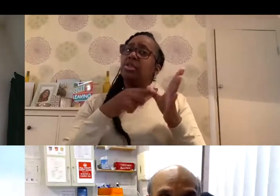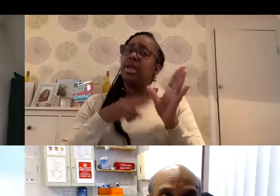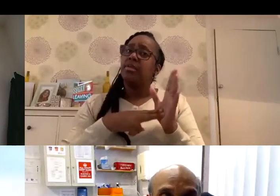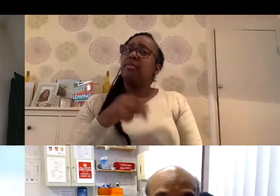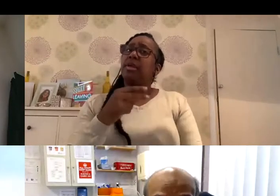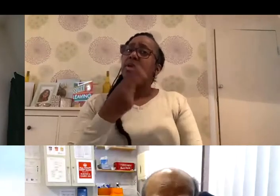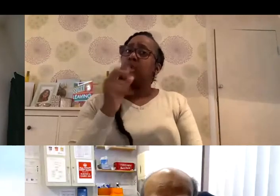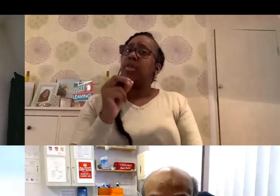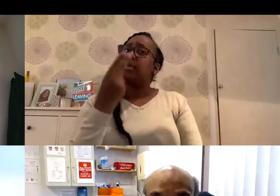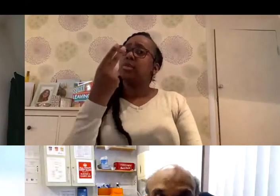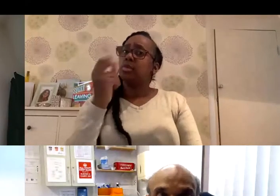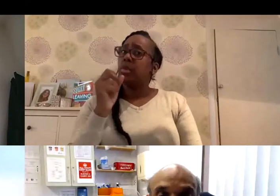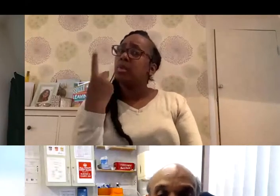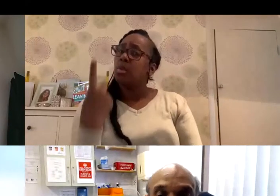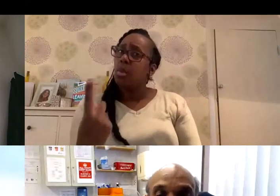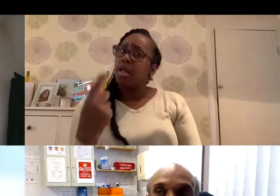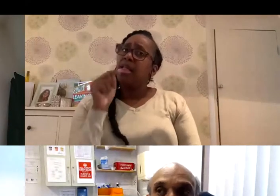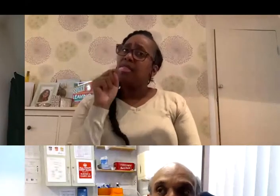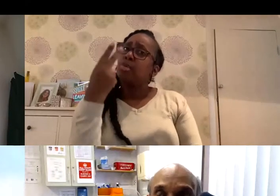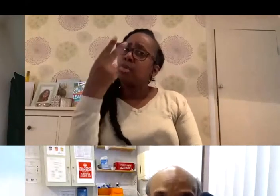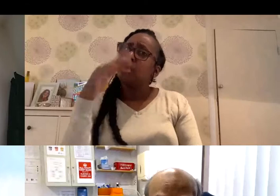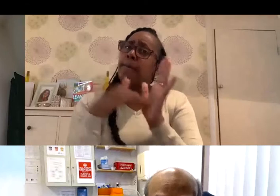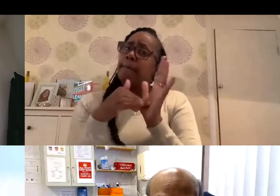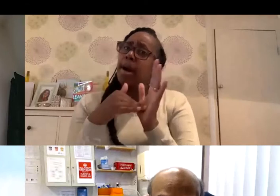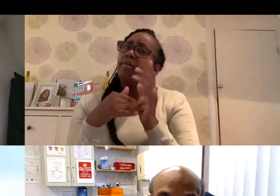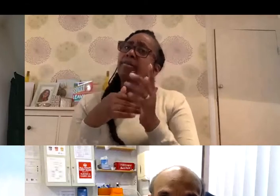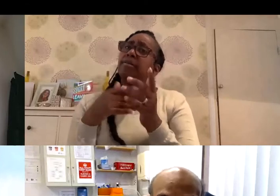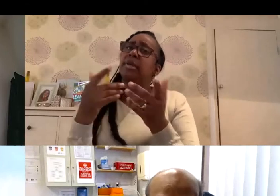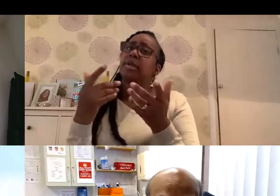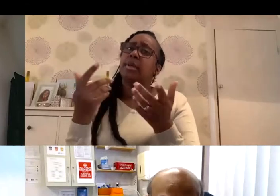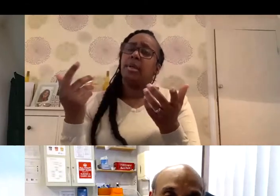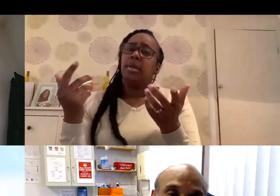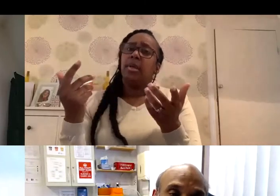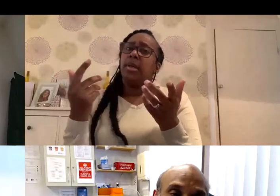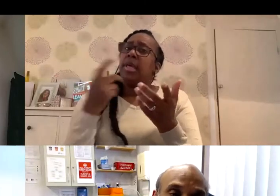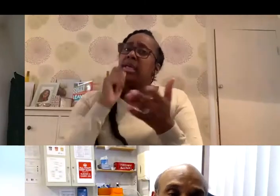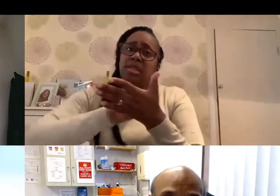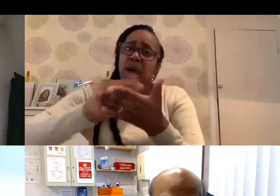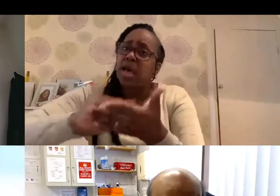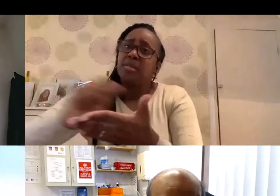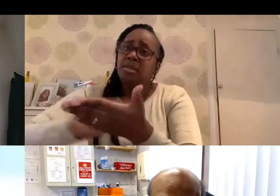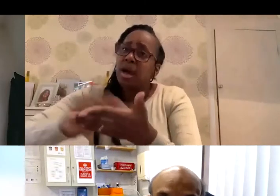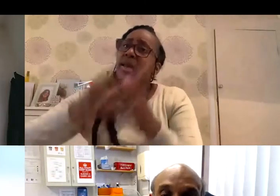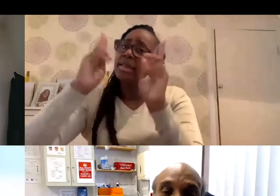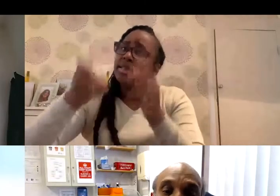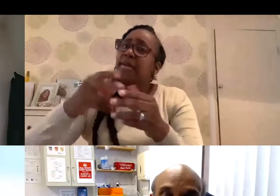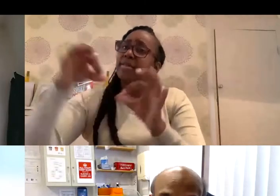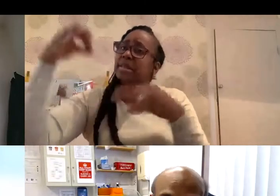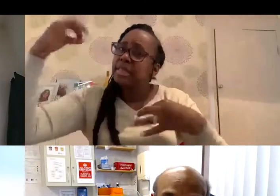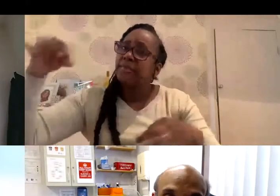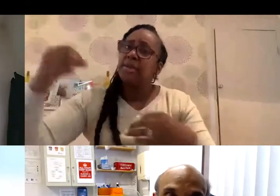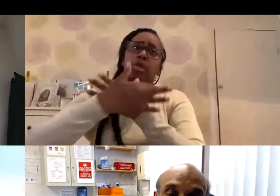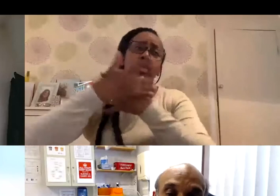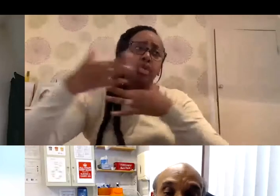clinical practice because those two months I signed away too many death certificates. I received too